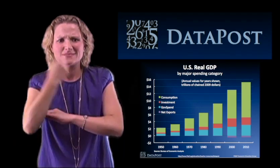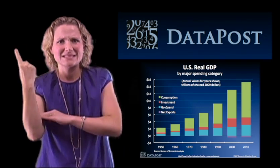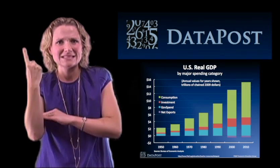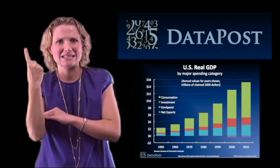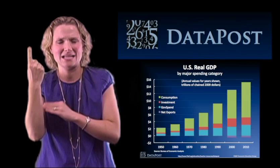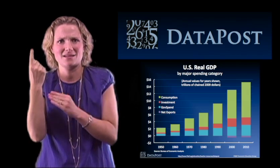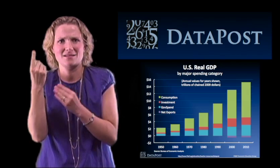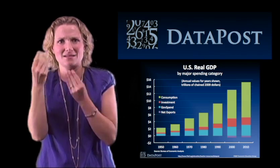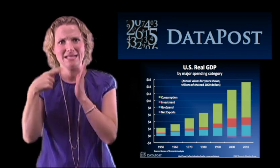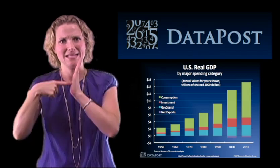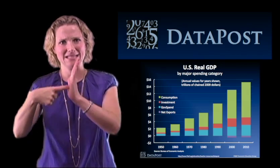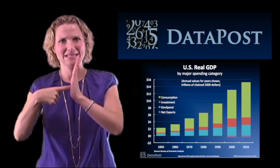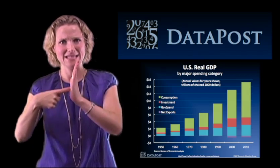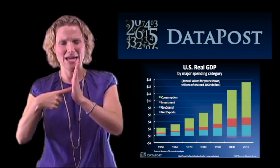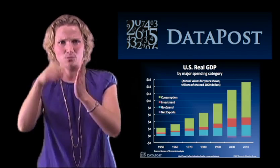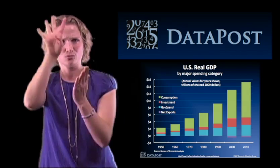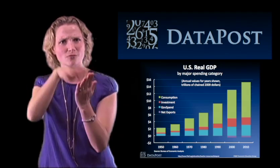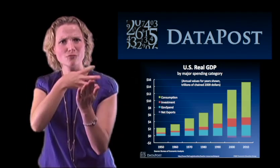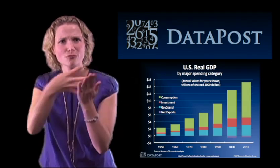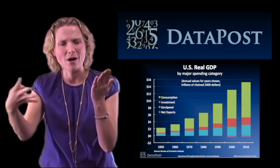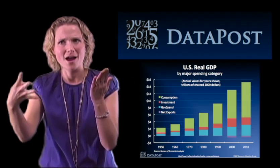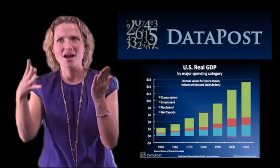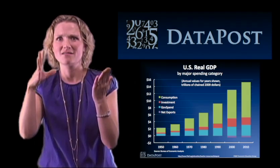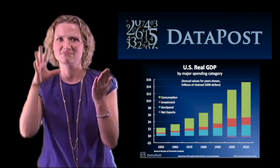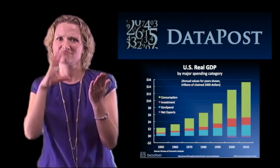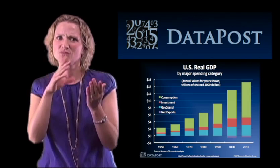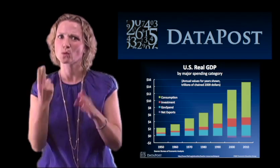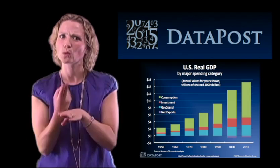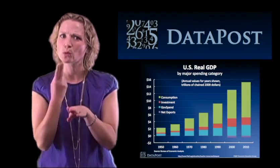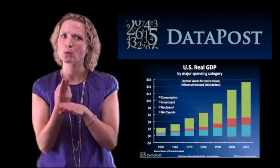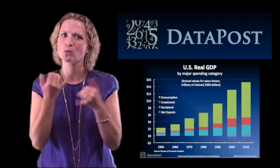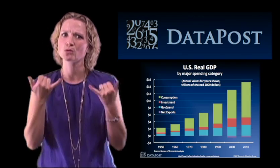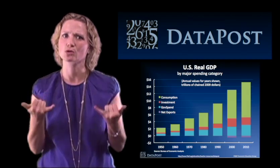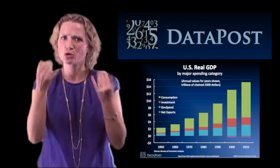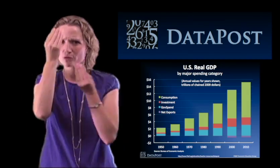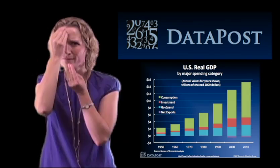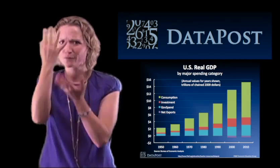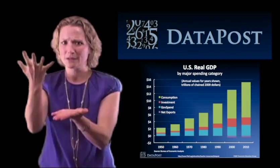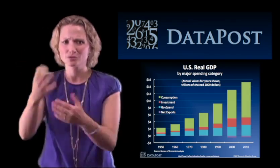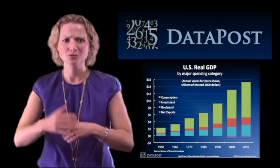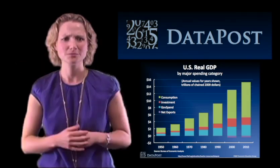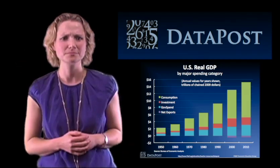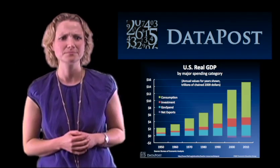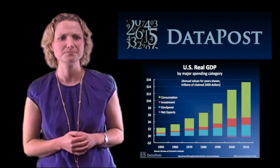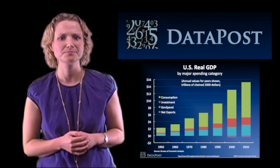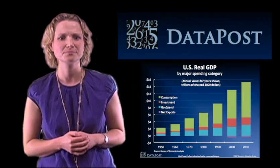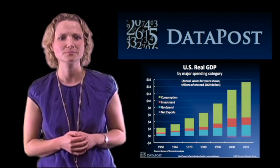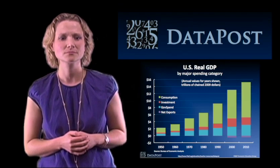Those are current numbers with sample graphs that you can use in your classroom today.